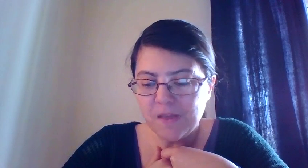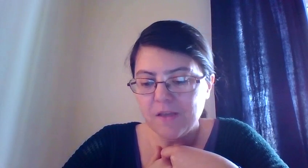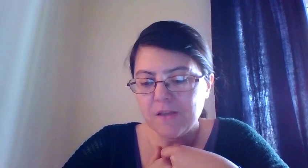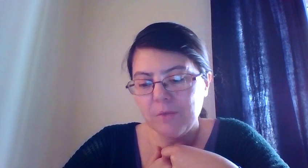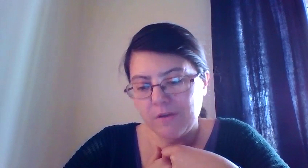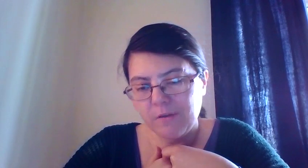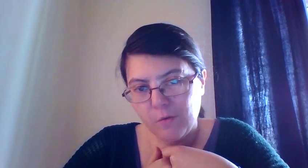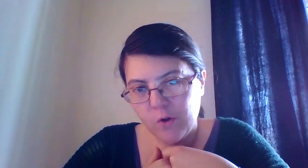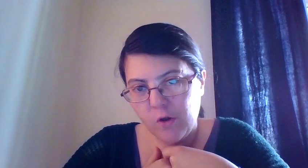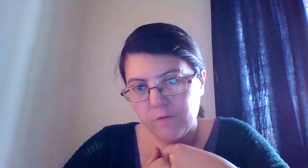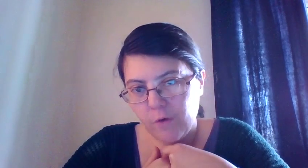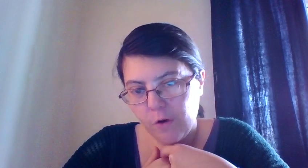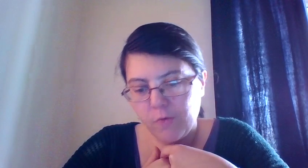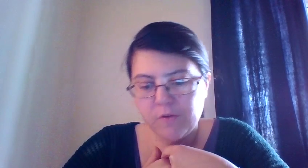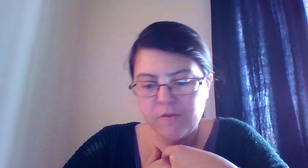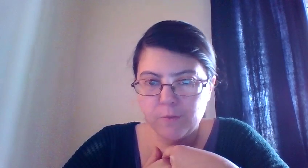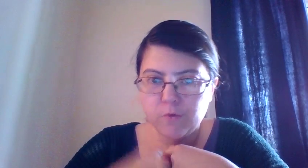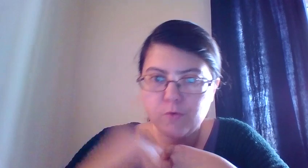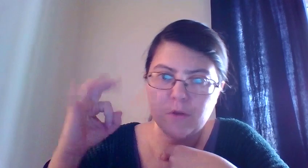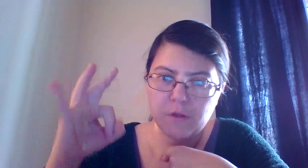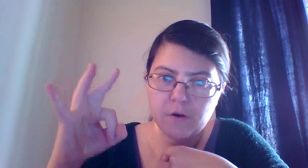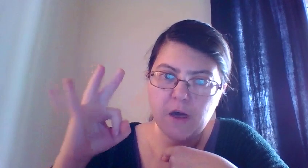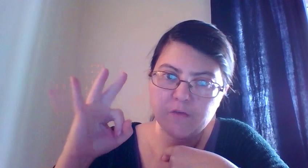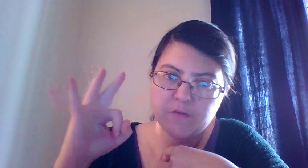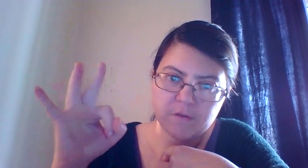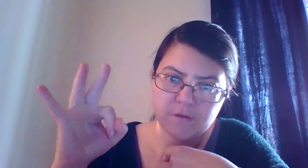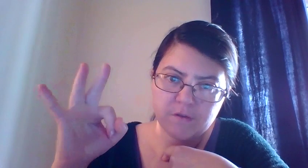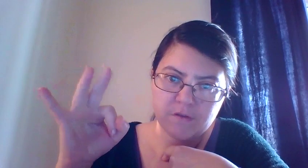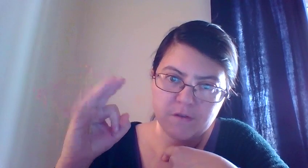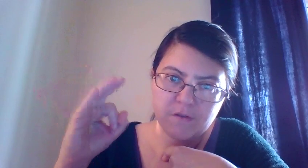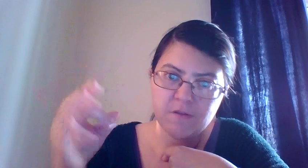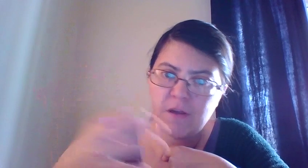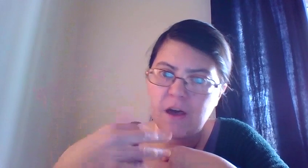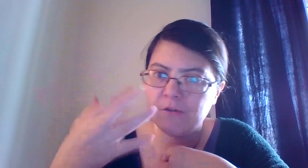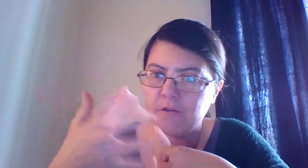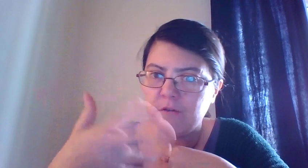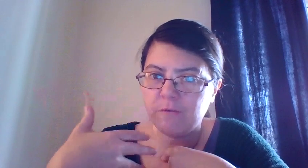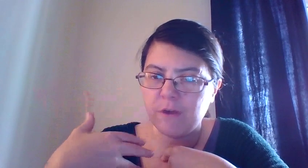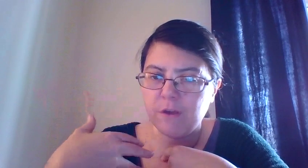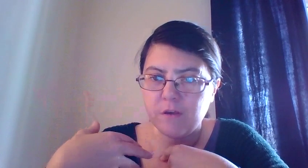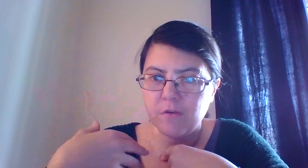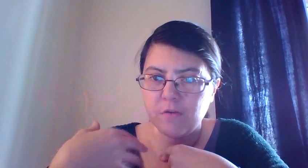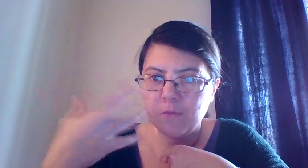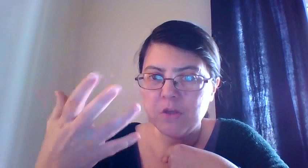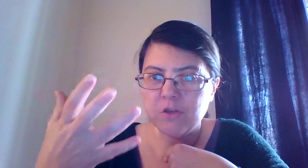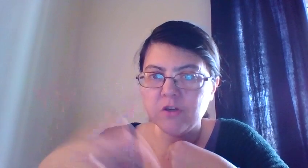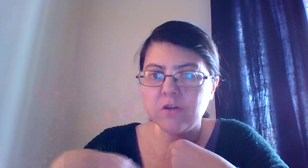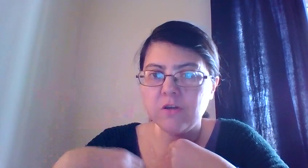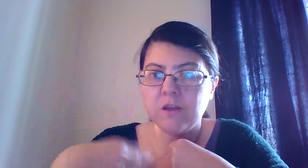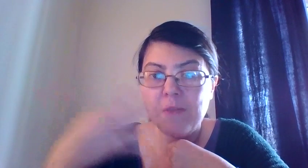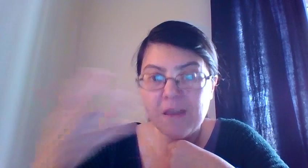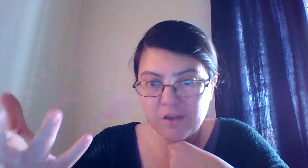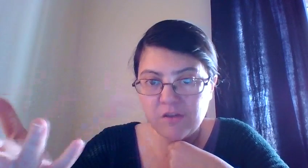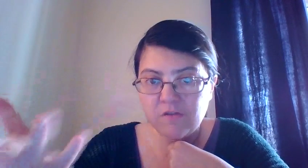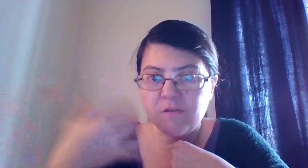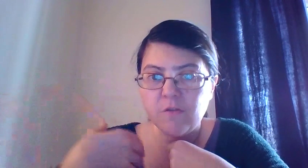Because the ruler of Scorpio is in Pluto, the third house. The house of, you know, speech and messages or so.